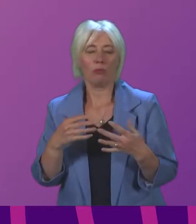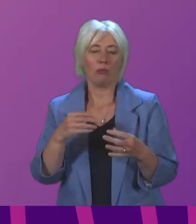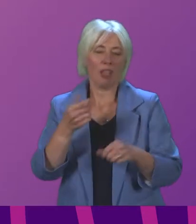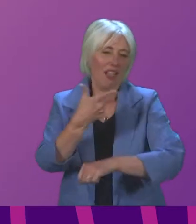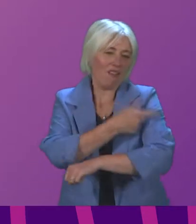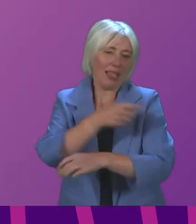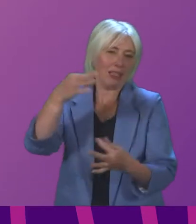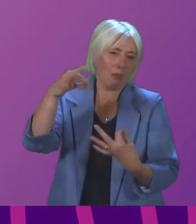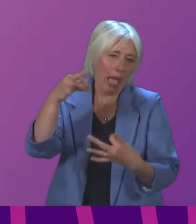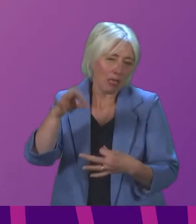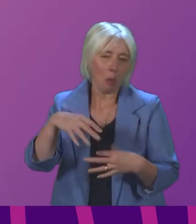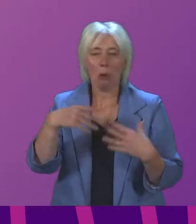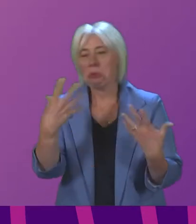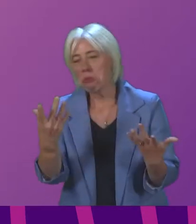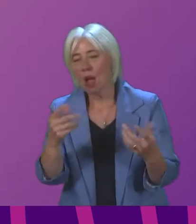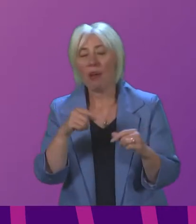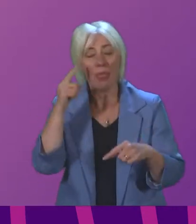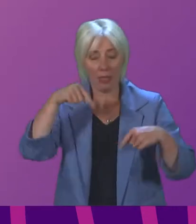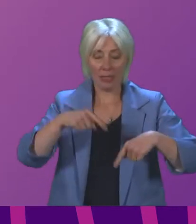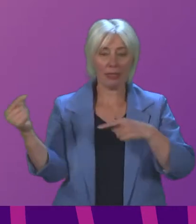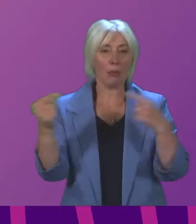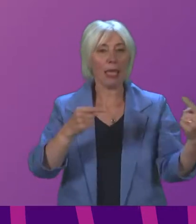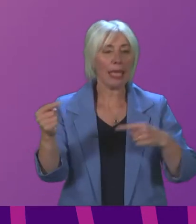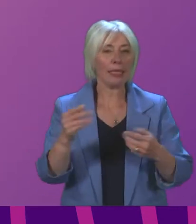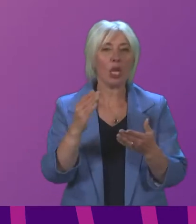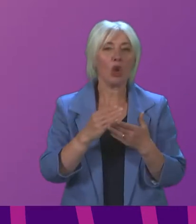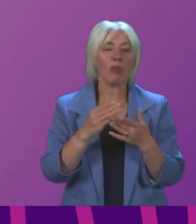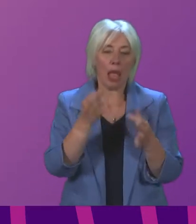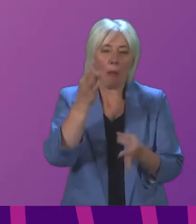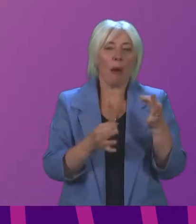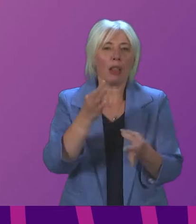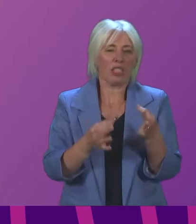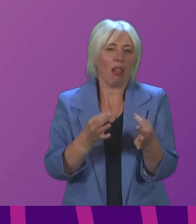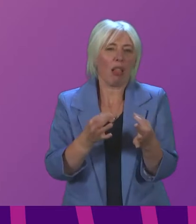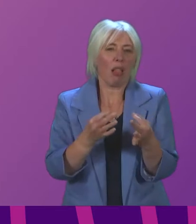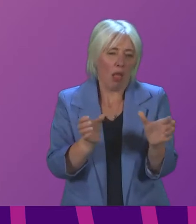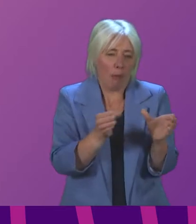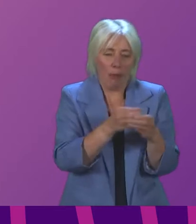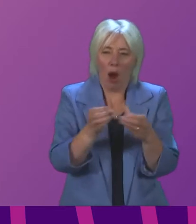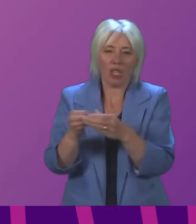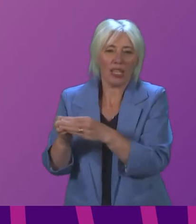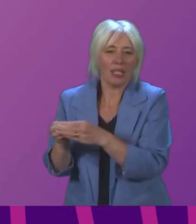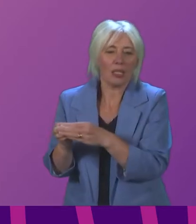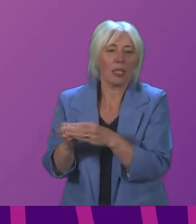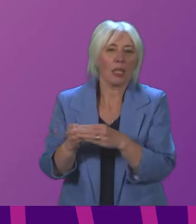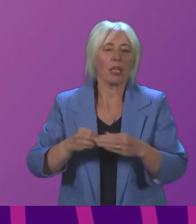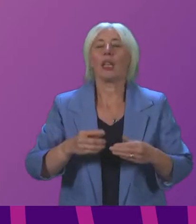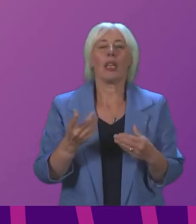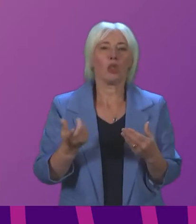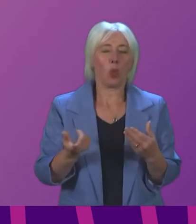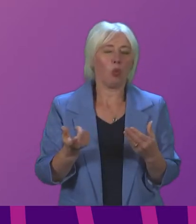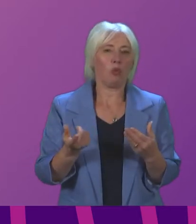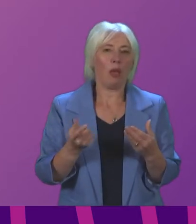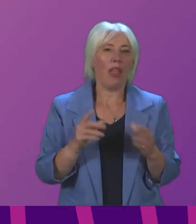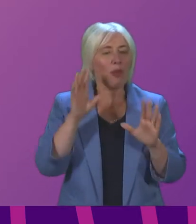but in the main I think this debate has been free of much party political division well with the exception of the Deputy First Minister who did his best to